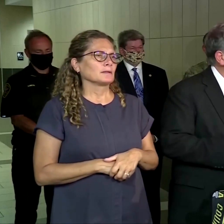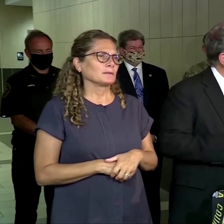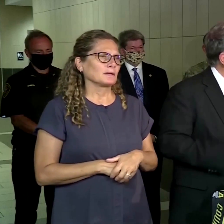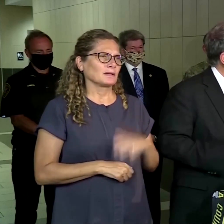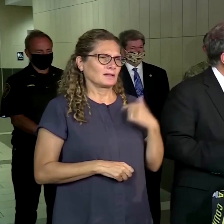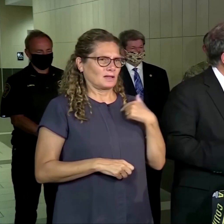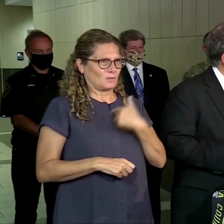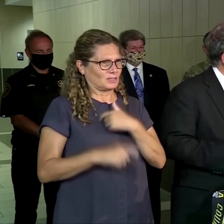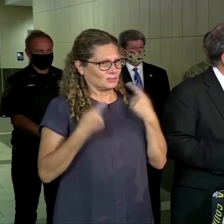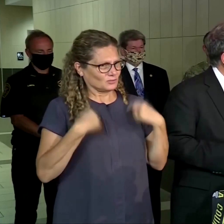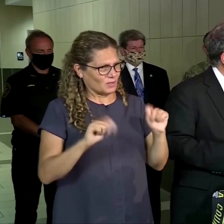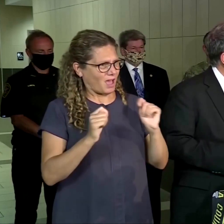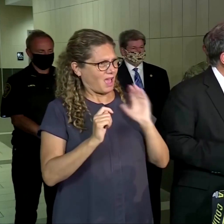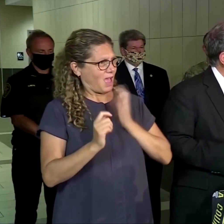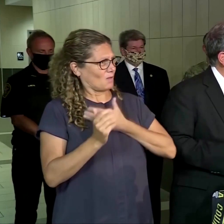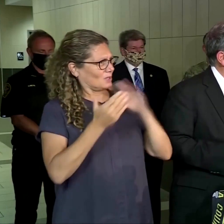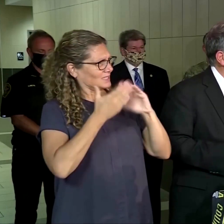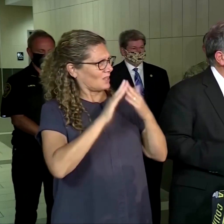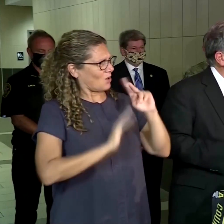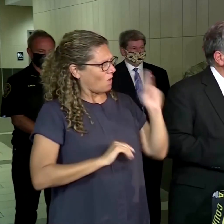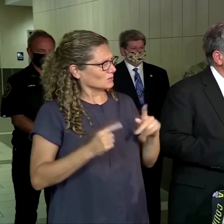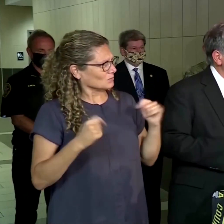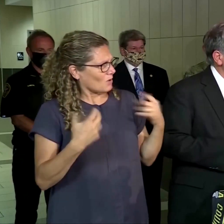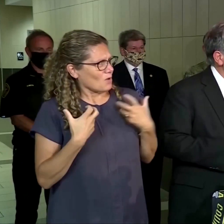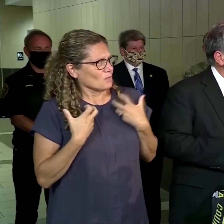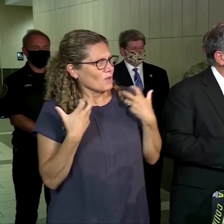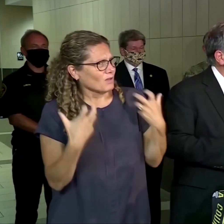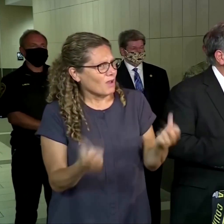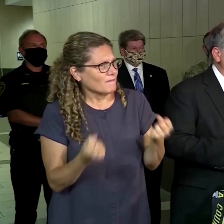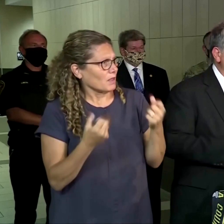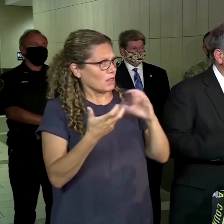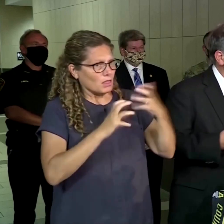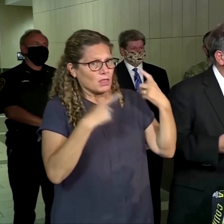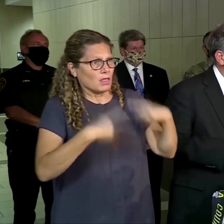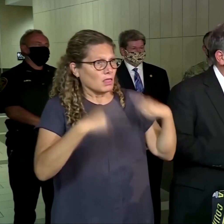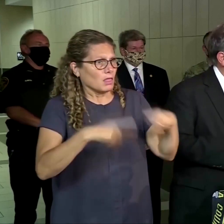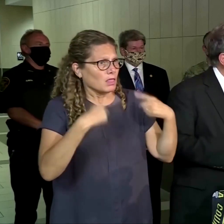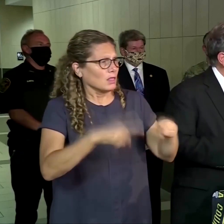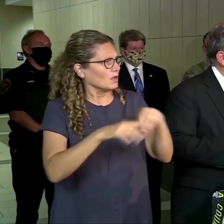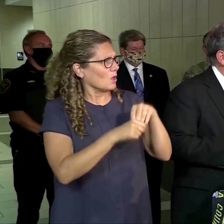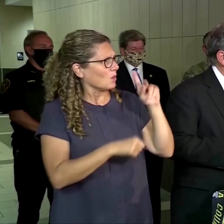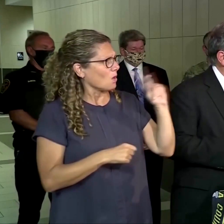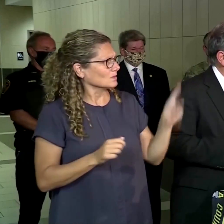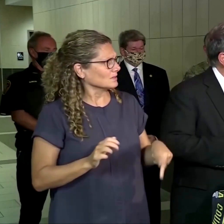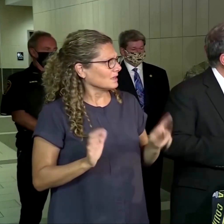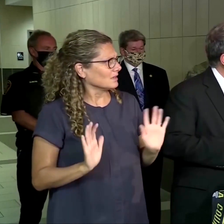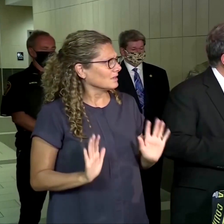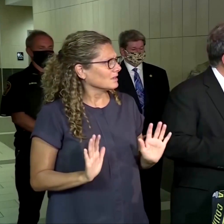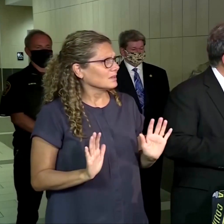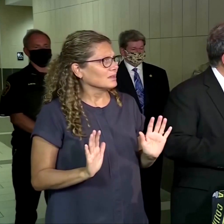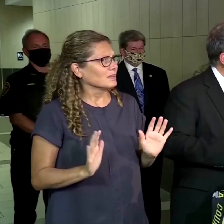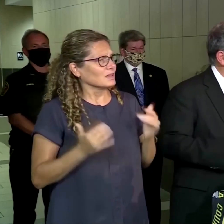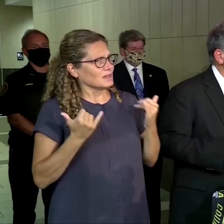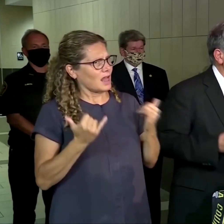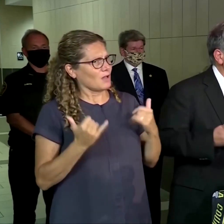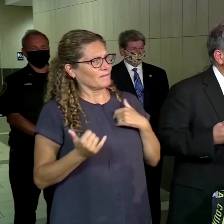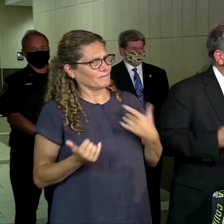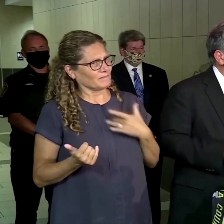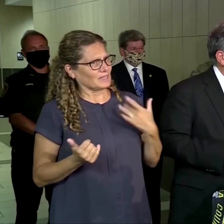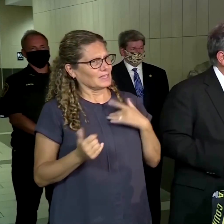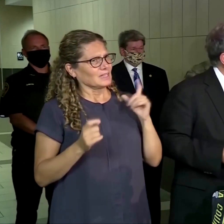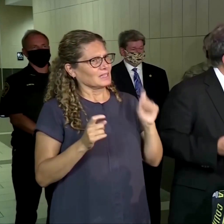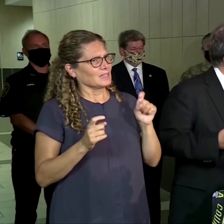There's so many things that have gone on in this community. It just seemed to me and I think others that it would be better for us to be able to